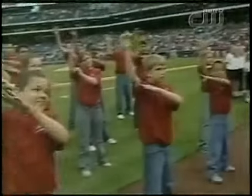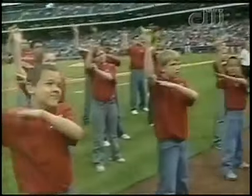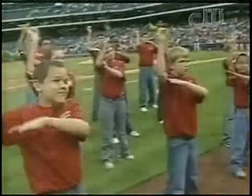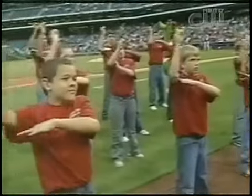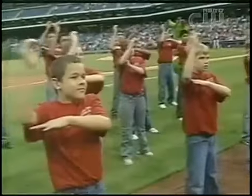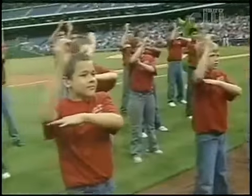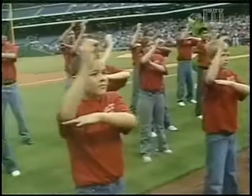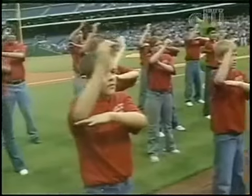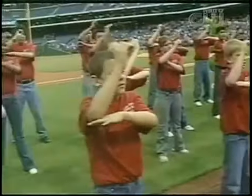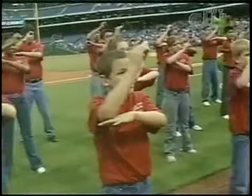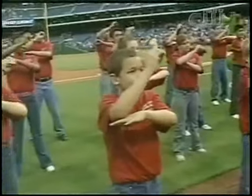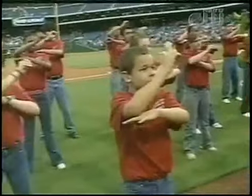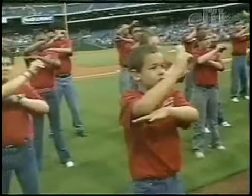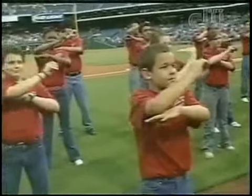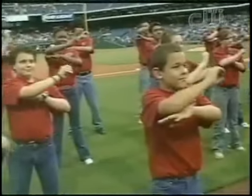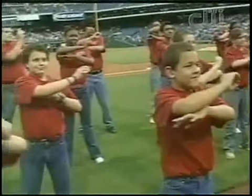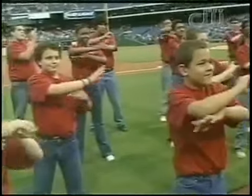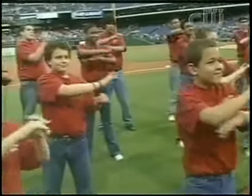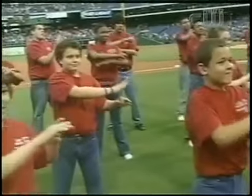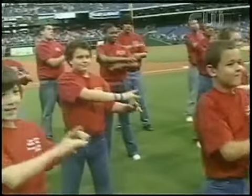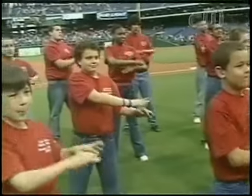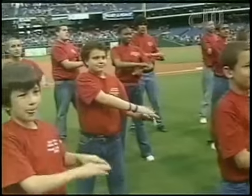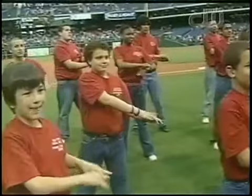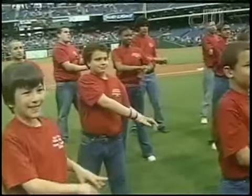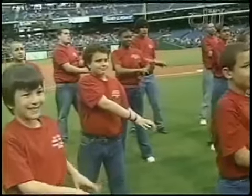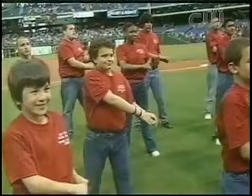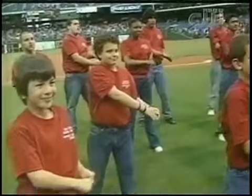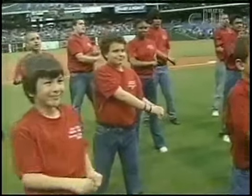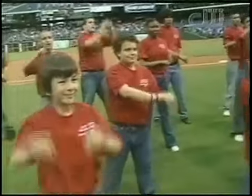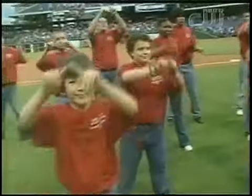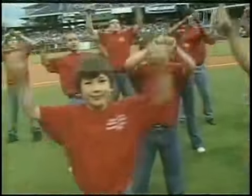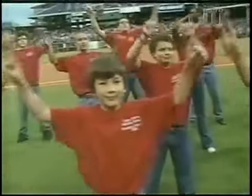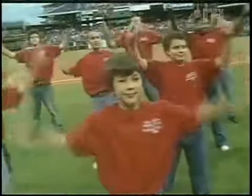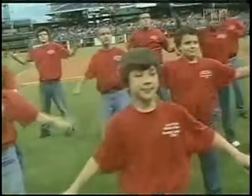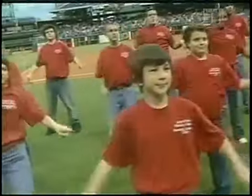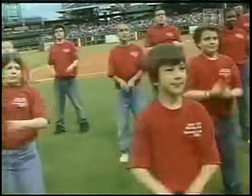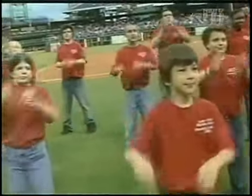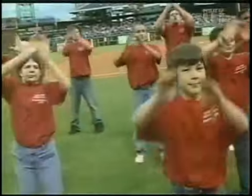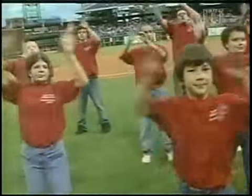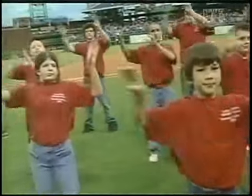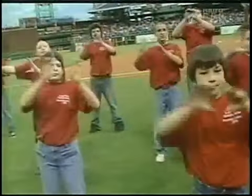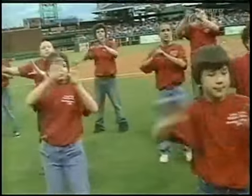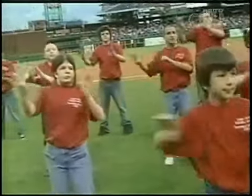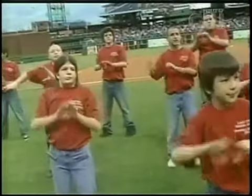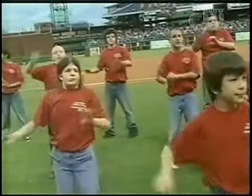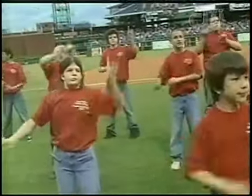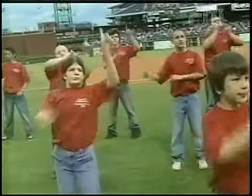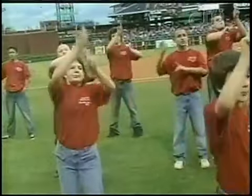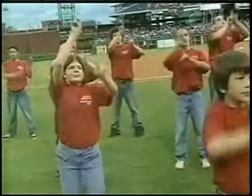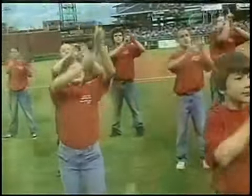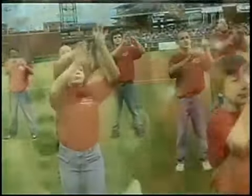Next Saturday, the Phillies will celebrate Deaf Awareness Night, a 24-year-old tradition that dates back to Veterans Stadium.